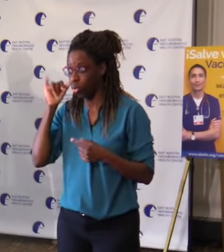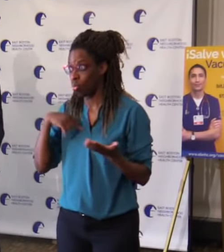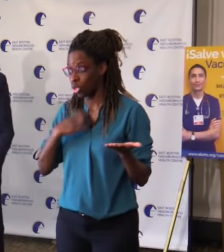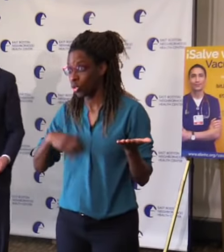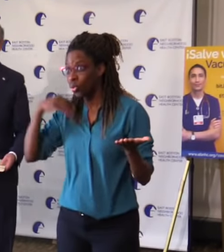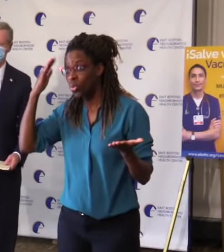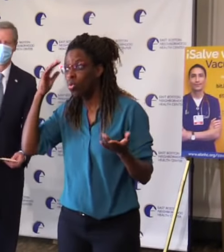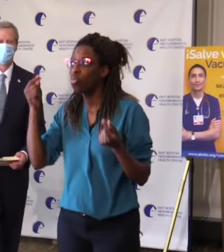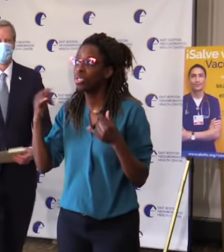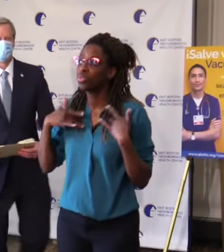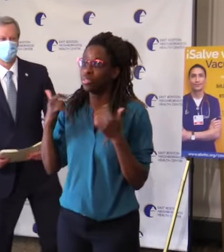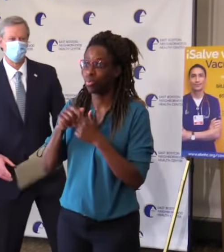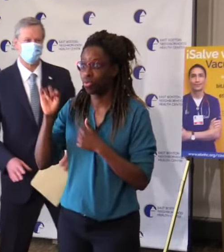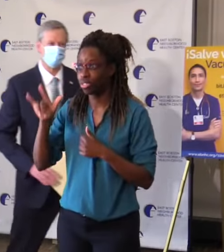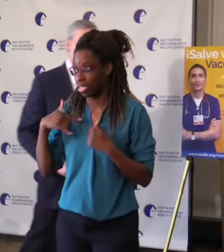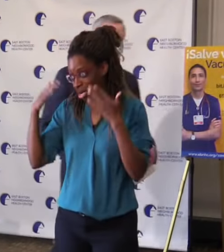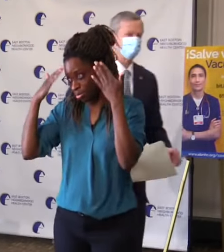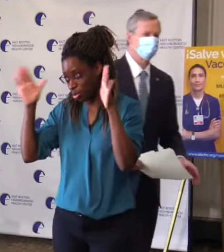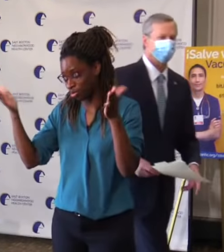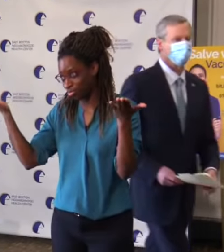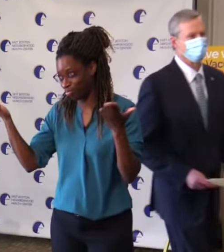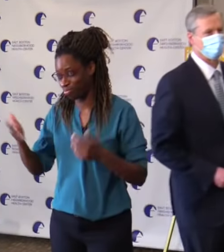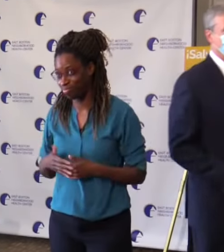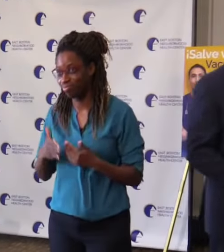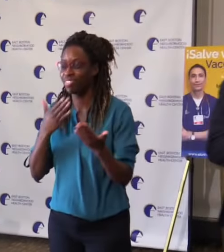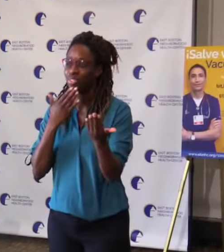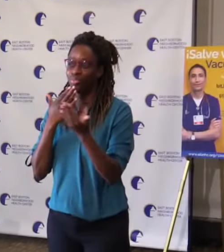see it. I didn't know about it. Thanks, everyone.